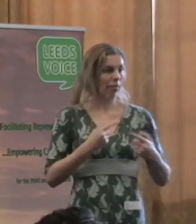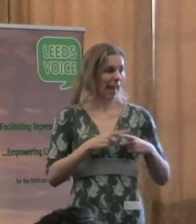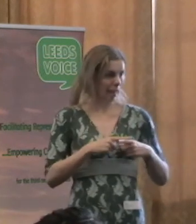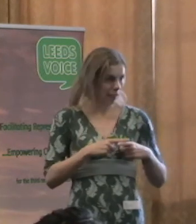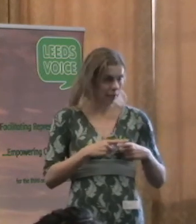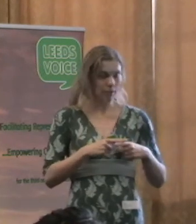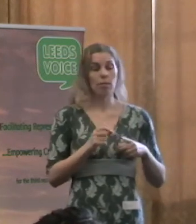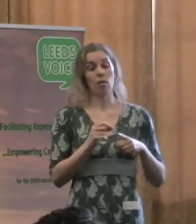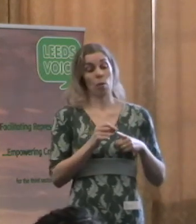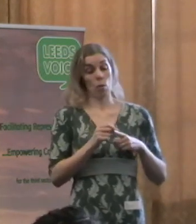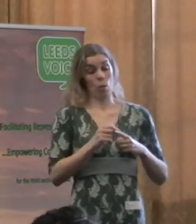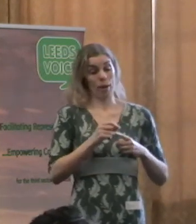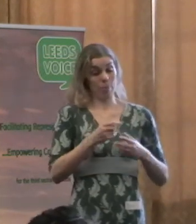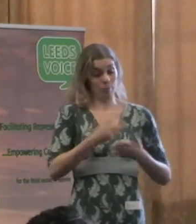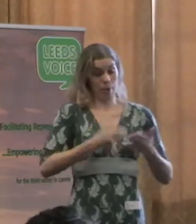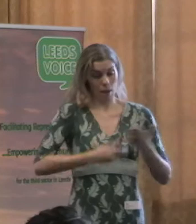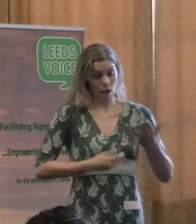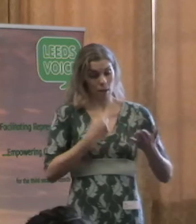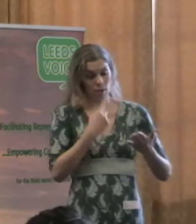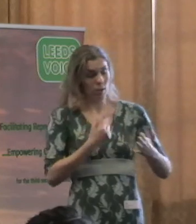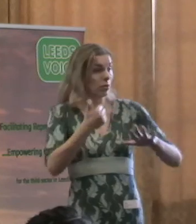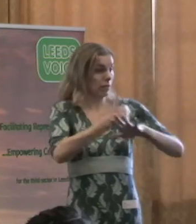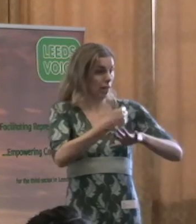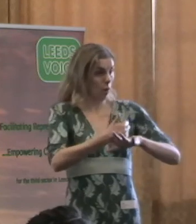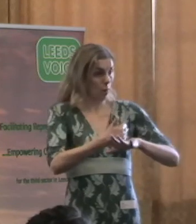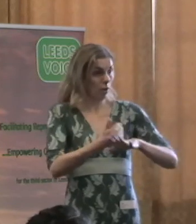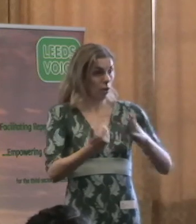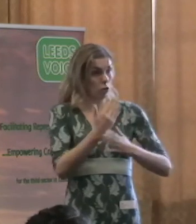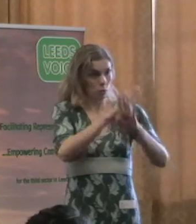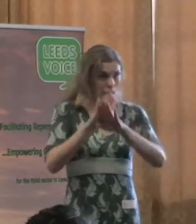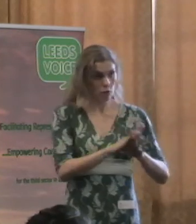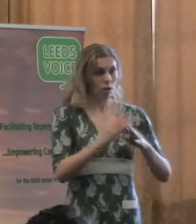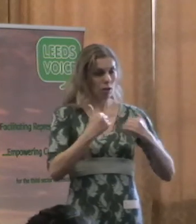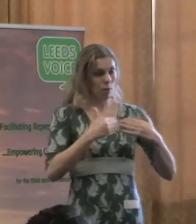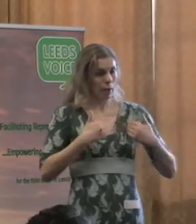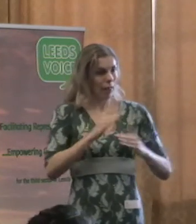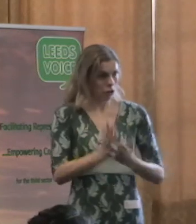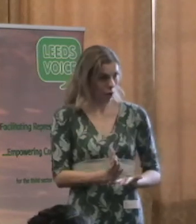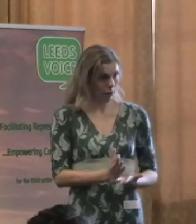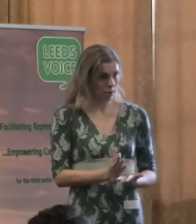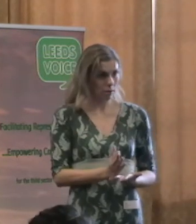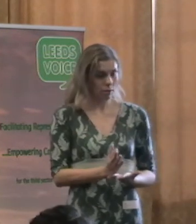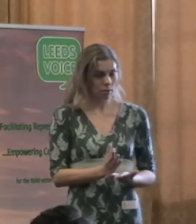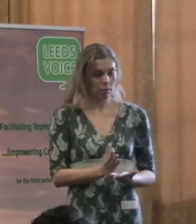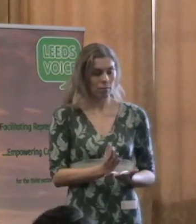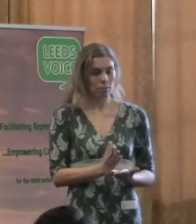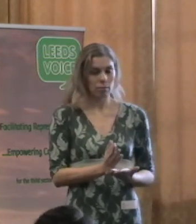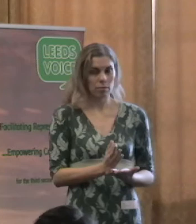paper, it describes setting up a new national public health service as